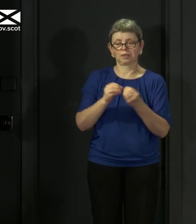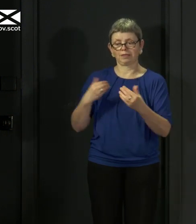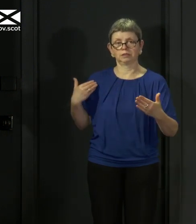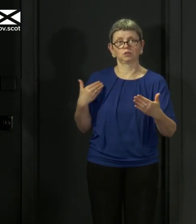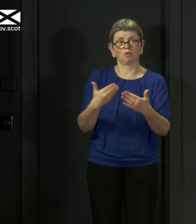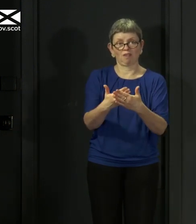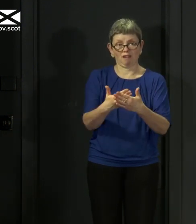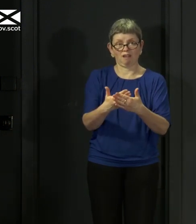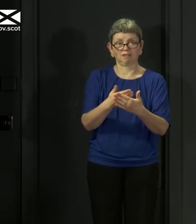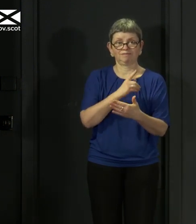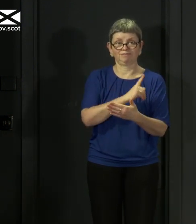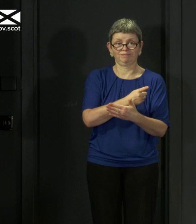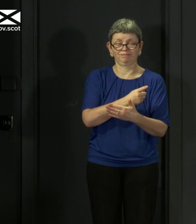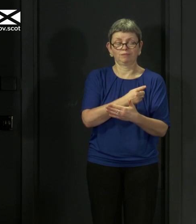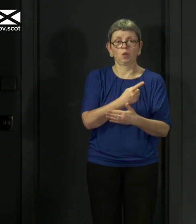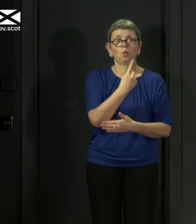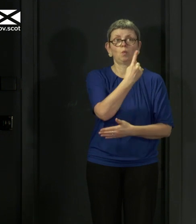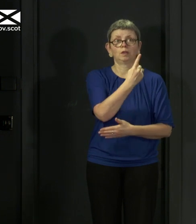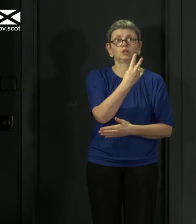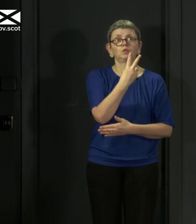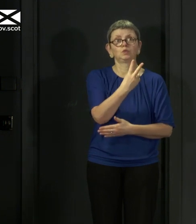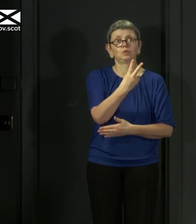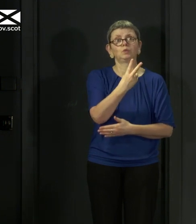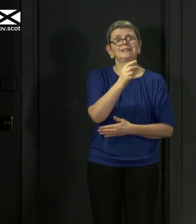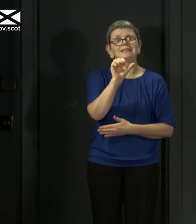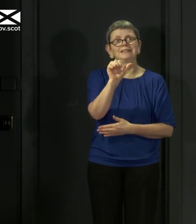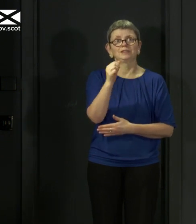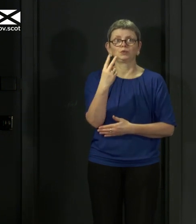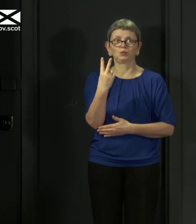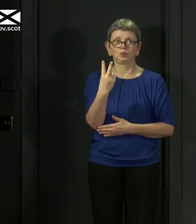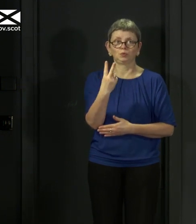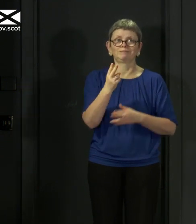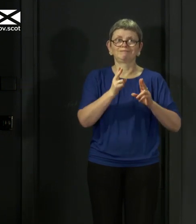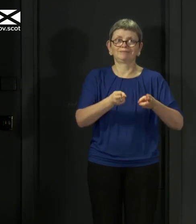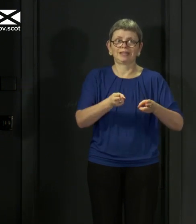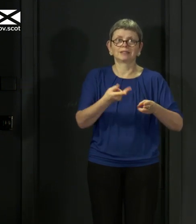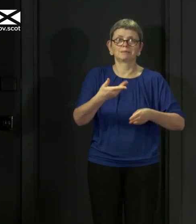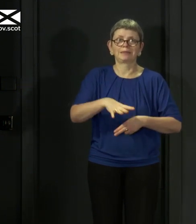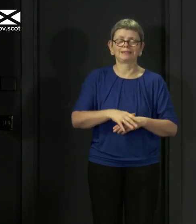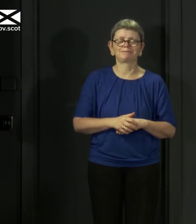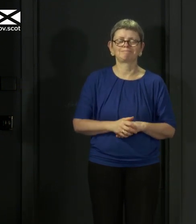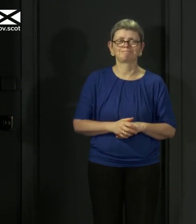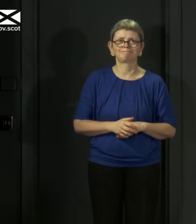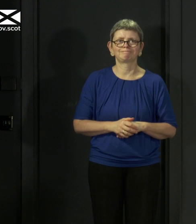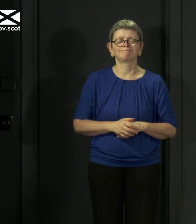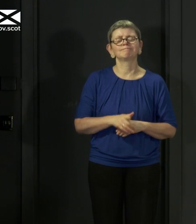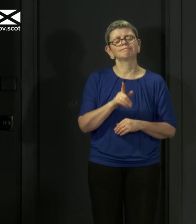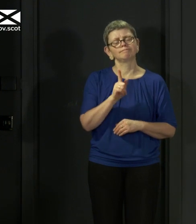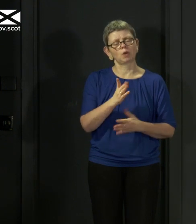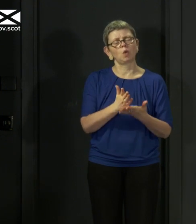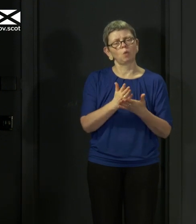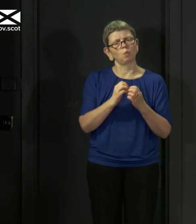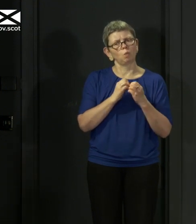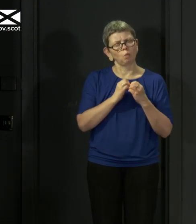under that measurement to 1,262. It is worth highlighting again, indeed it's